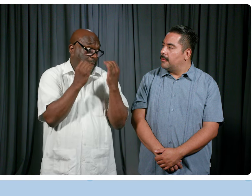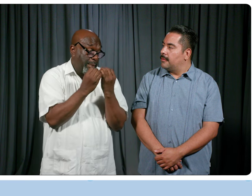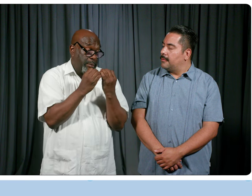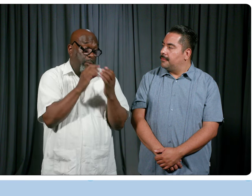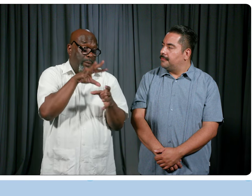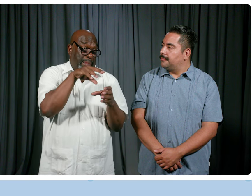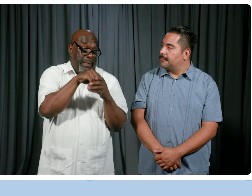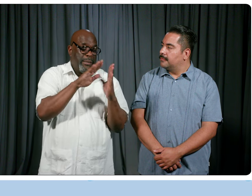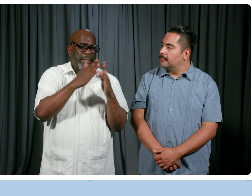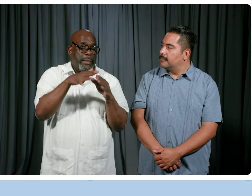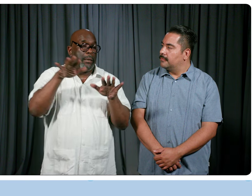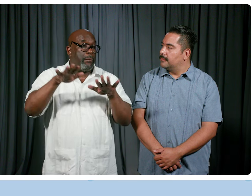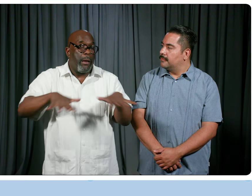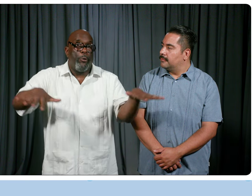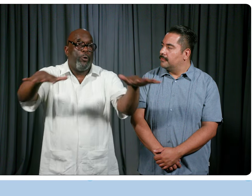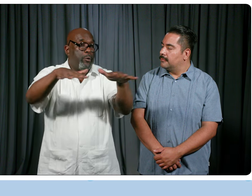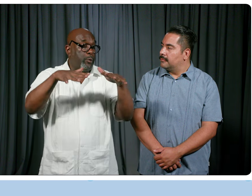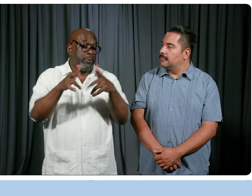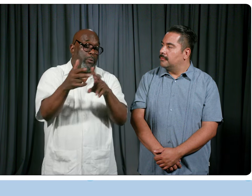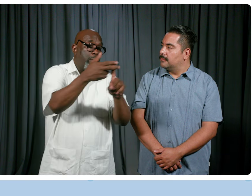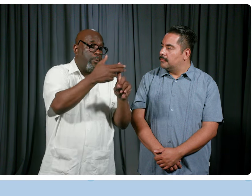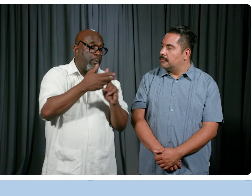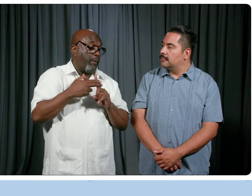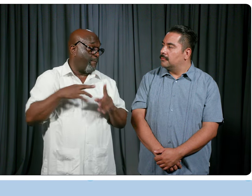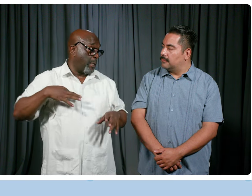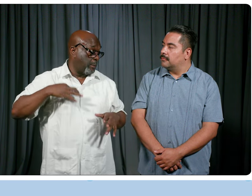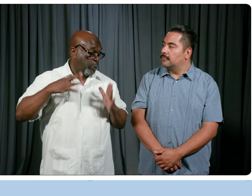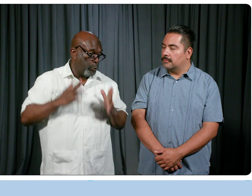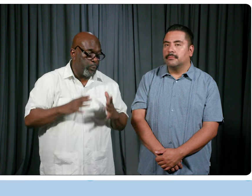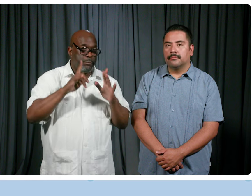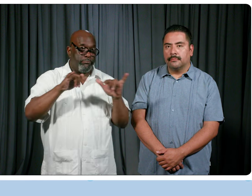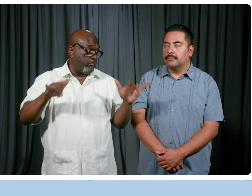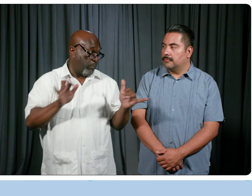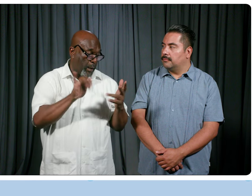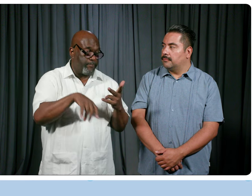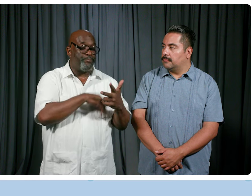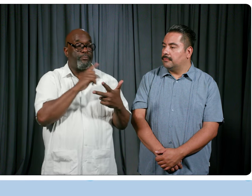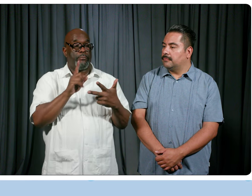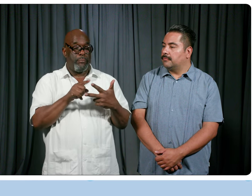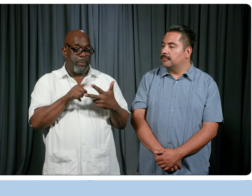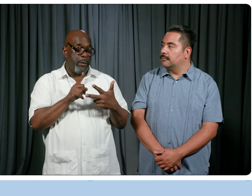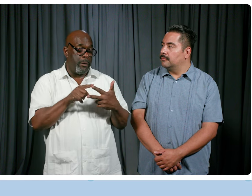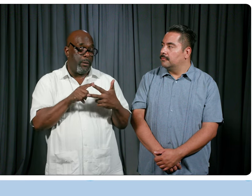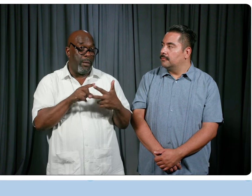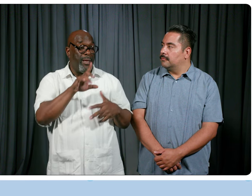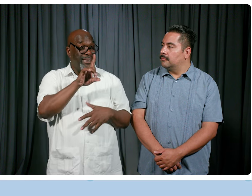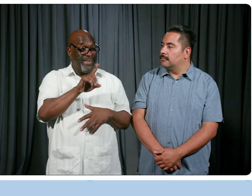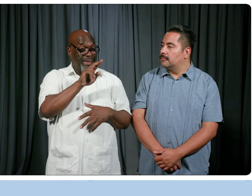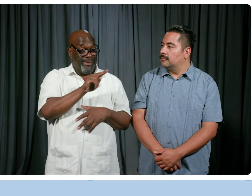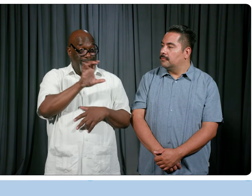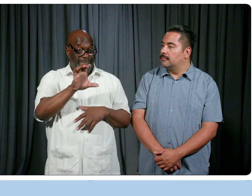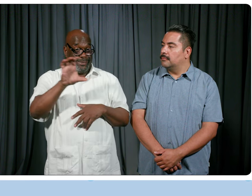such within the city neighborhoods and recruitment of volunteers and things of that nature. And then you have the